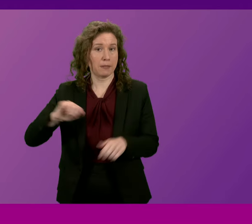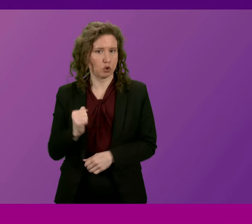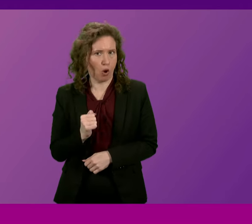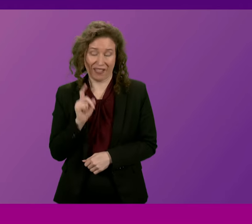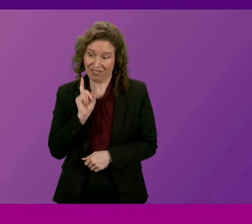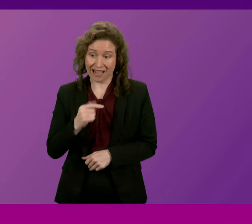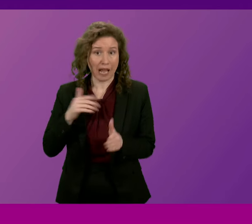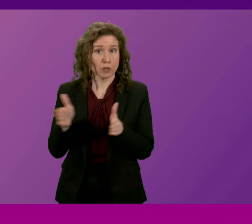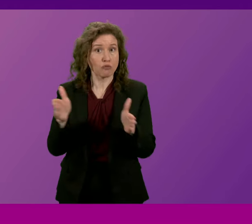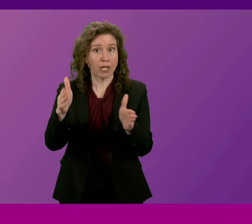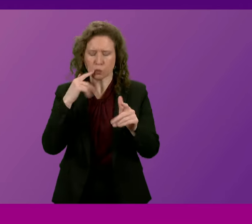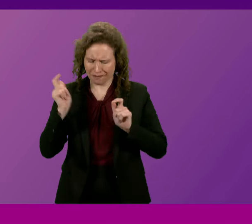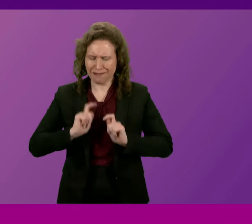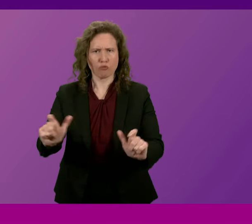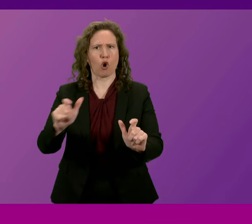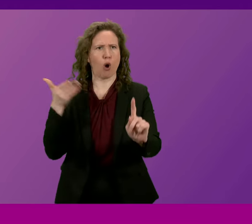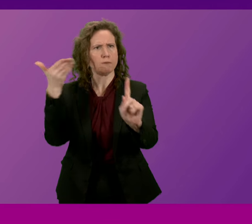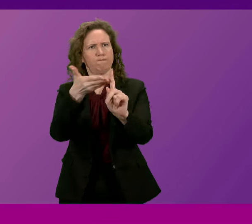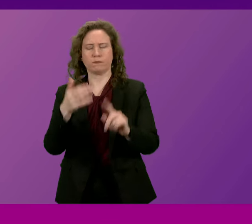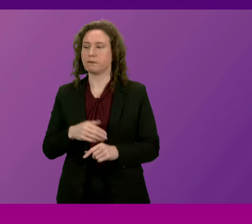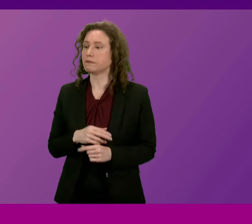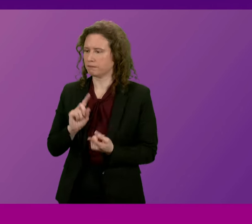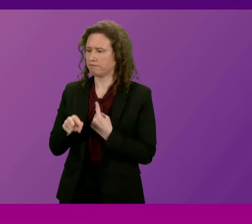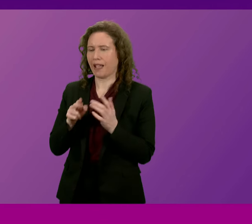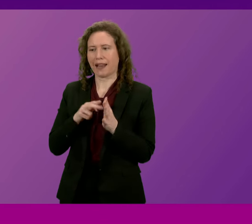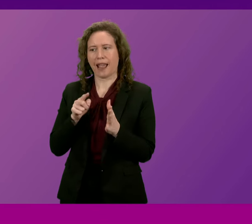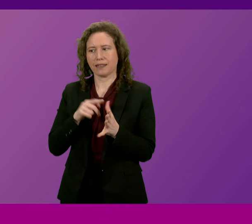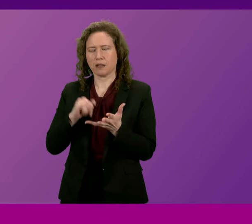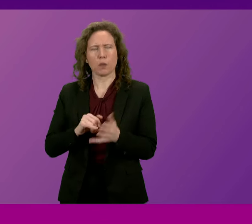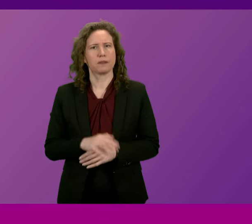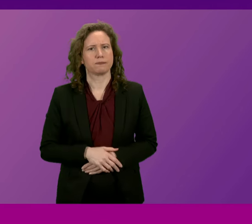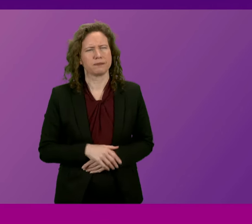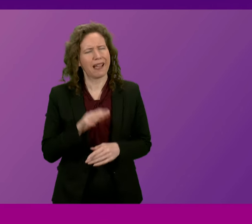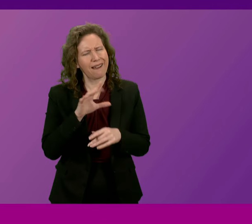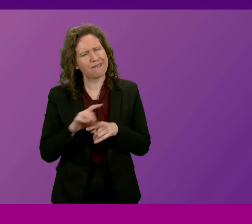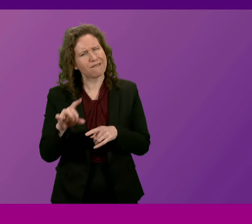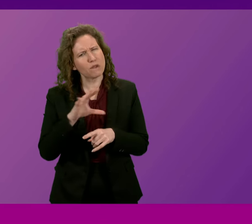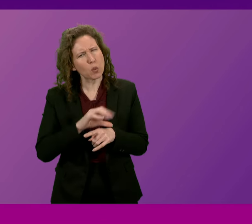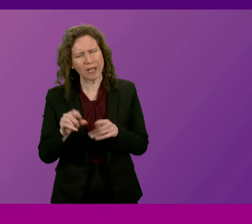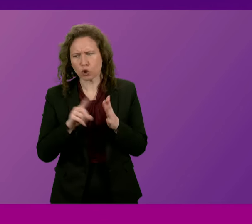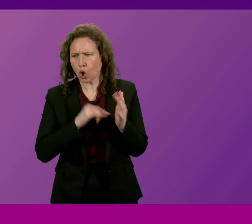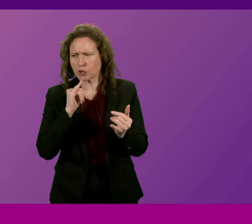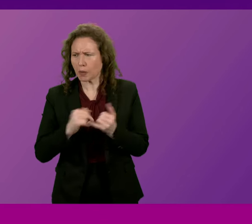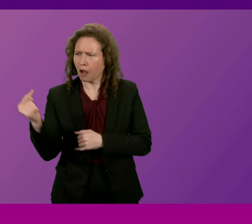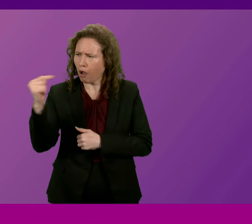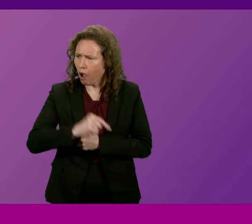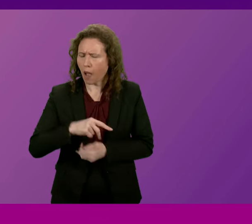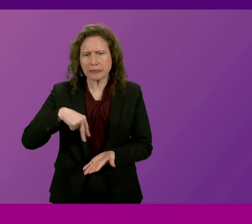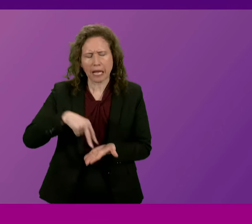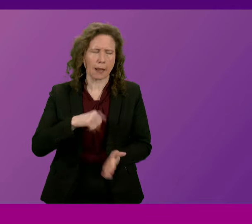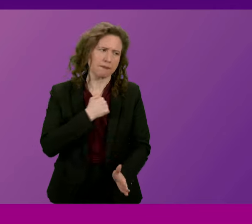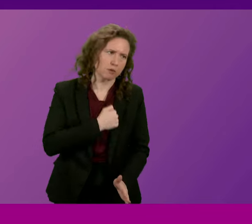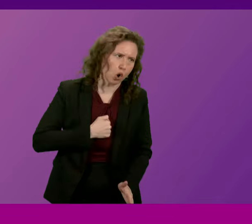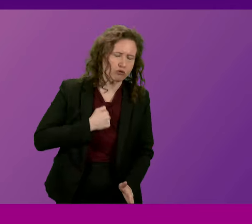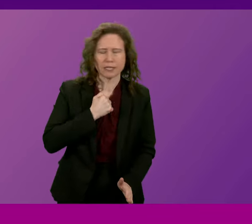that's the direction that we will follow. you. Anas Sarwar. So, week after week, John Swinney comes to this parliament and apologises